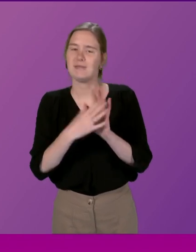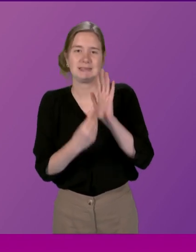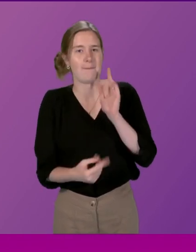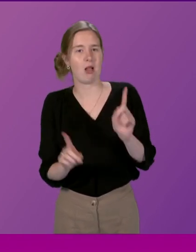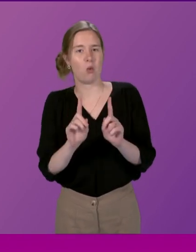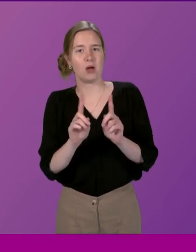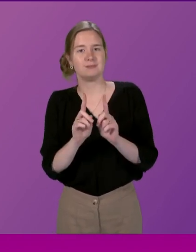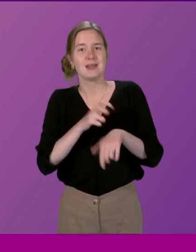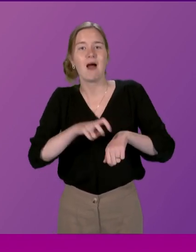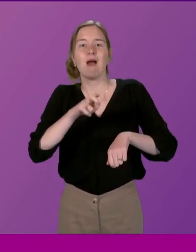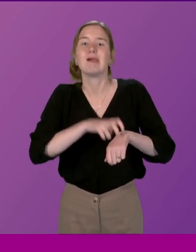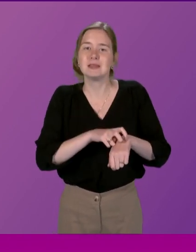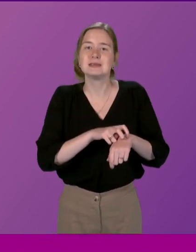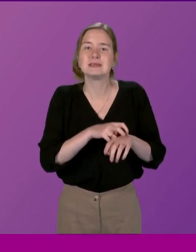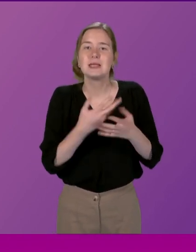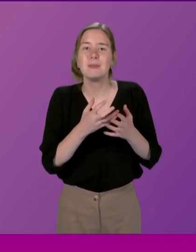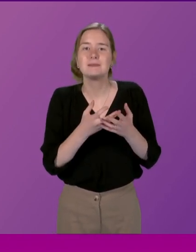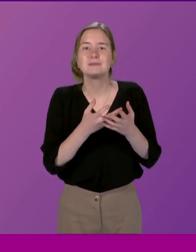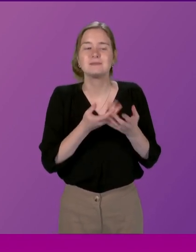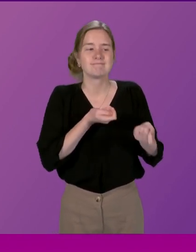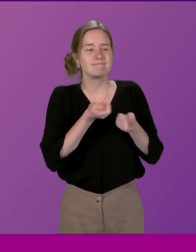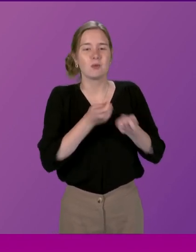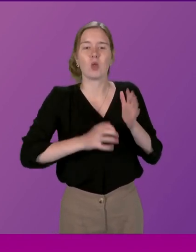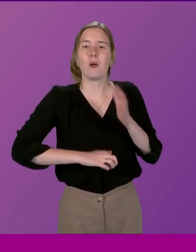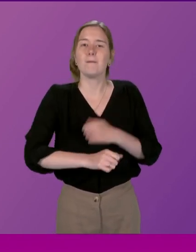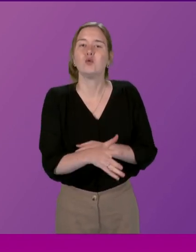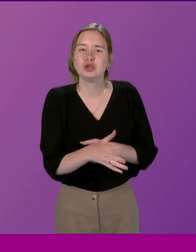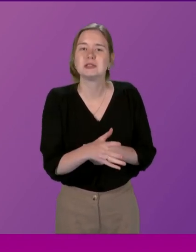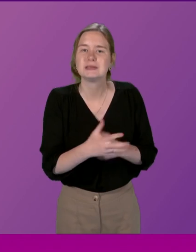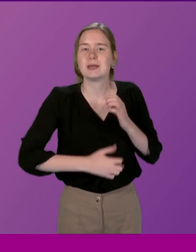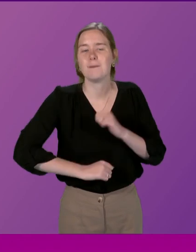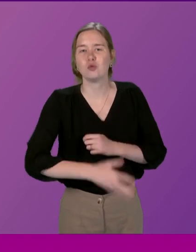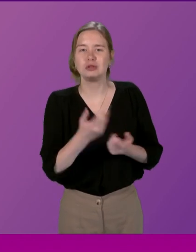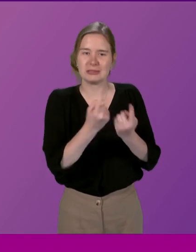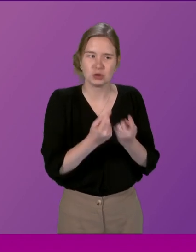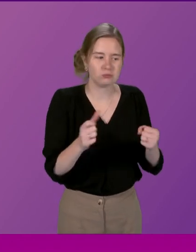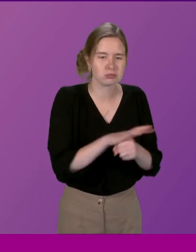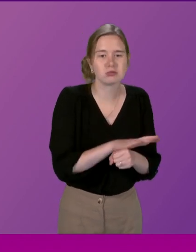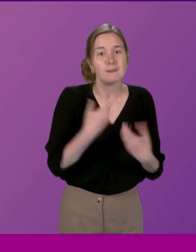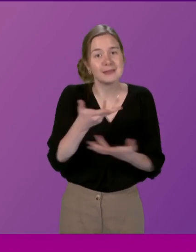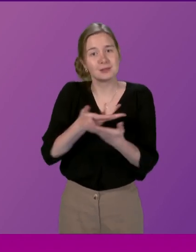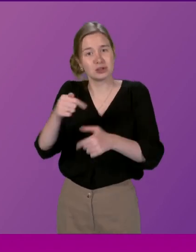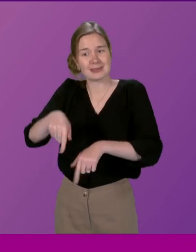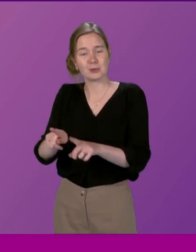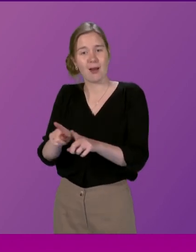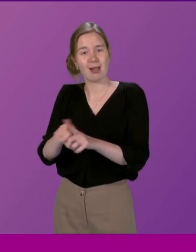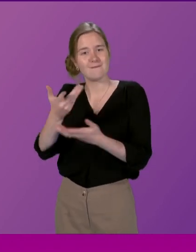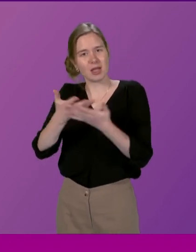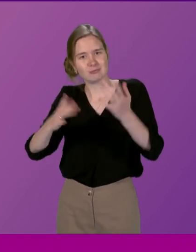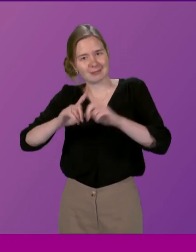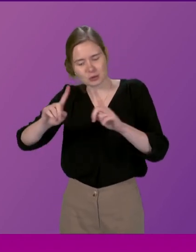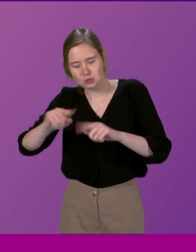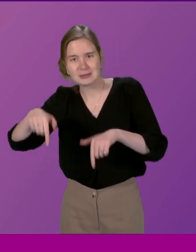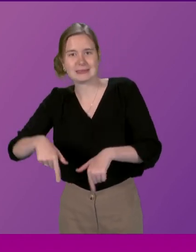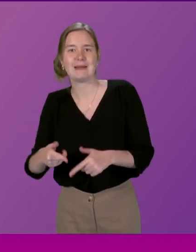how in Ireland they dealt with the abortion issue and managed to have that discussion here. There's various other issues that are happening in this Parliament